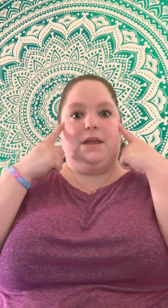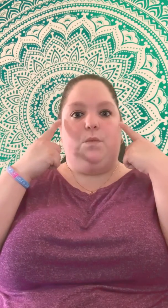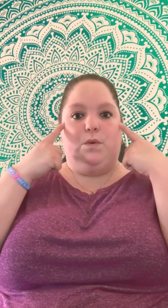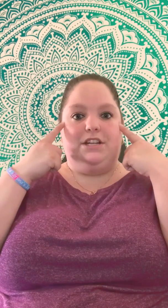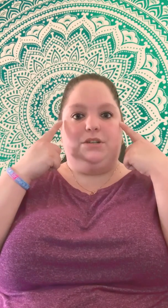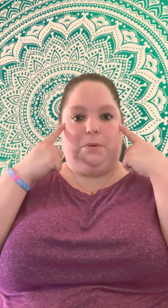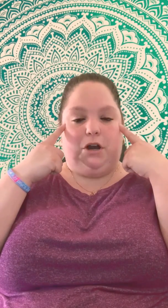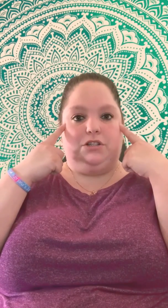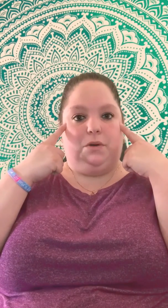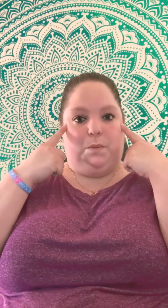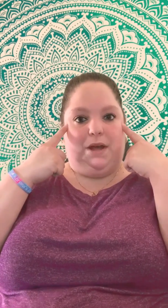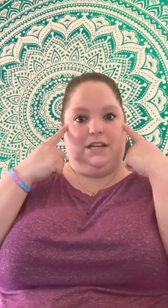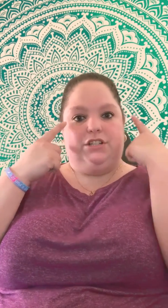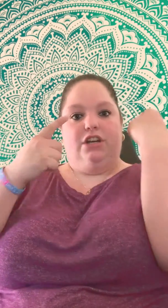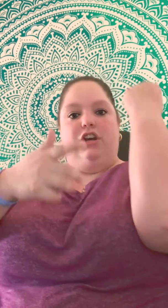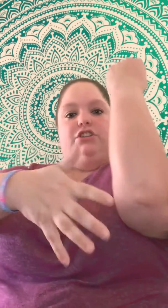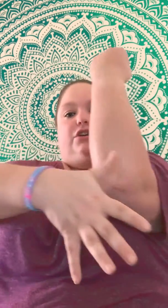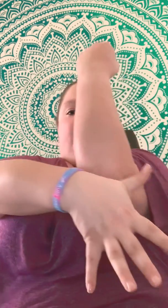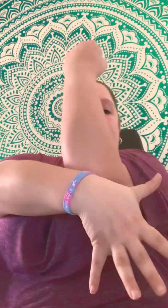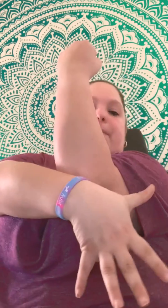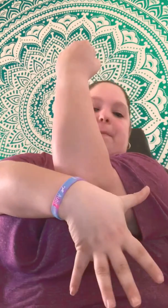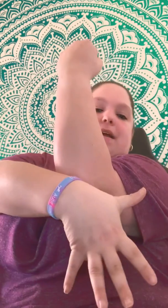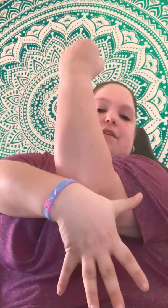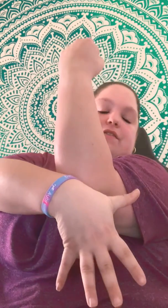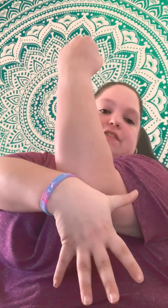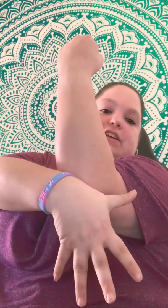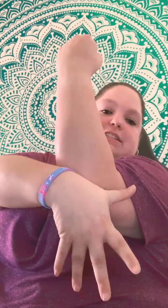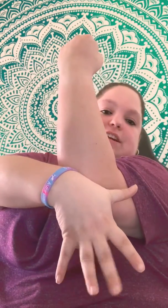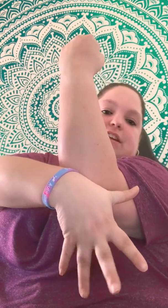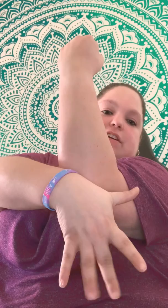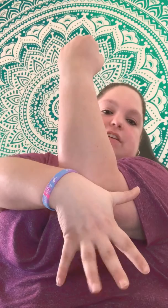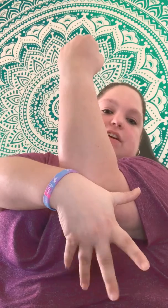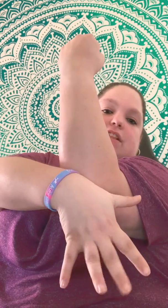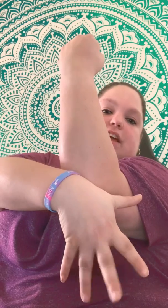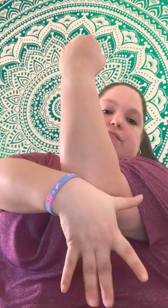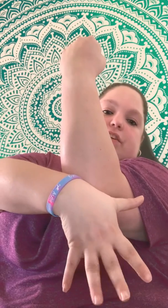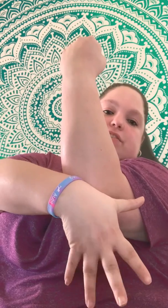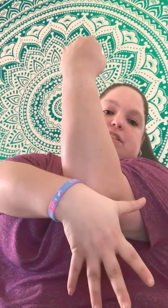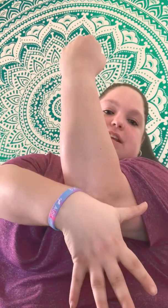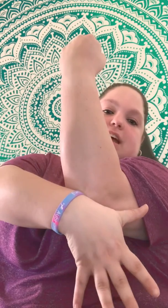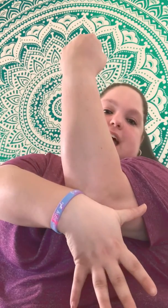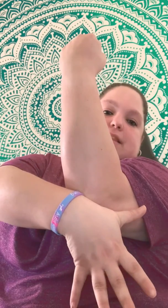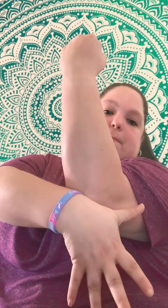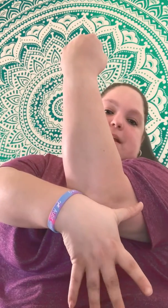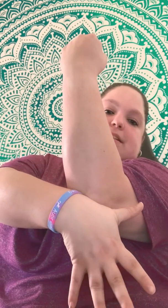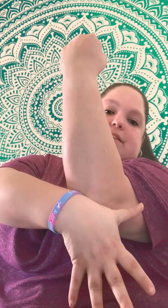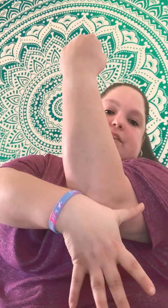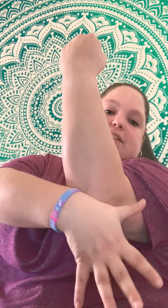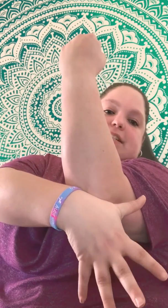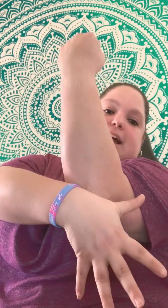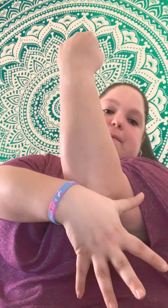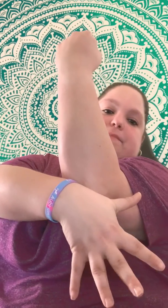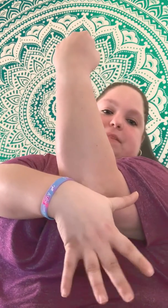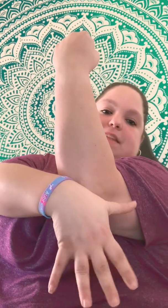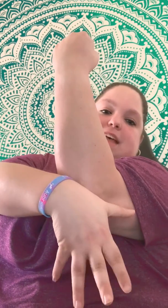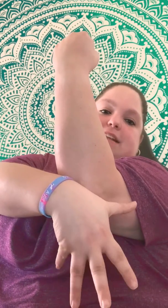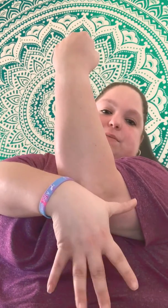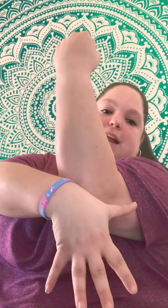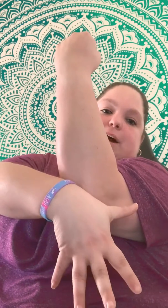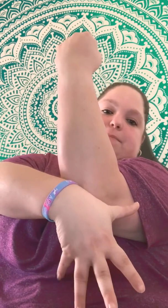which parts are which. So I put my fingers down here like roots at the base of our stem, and that's what helps